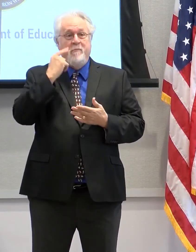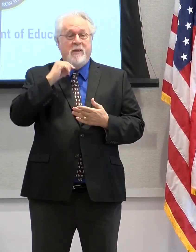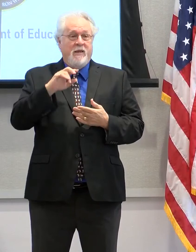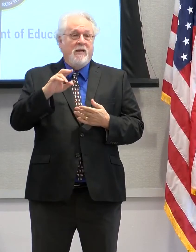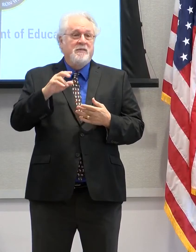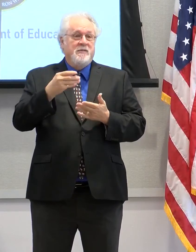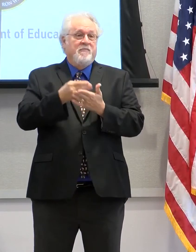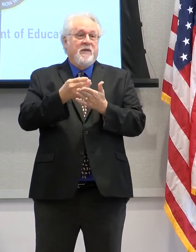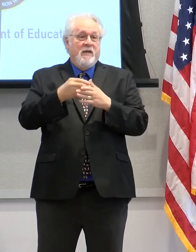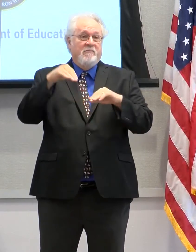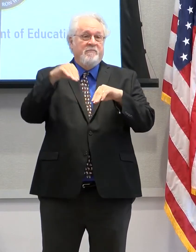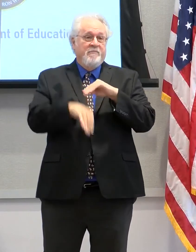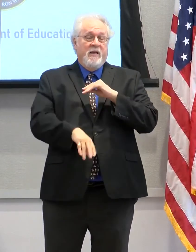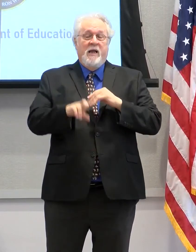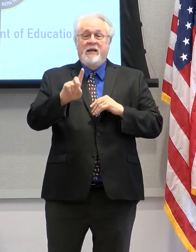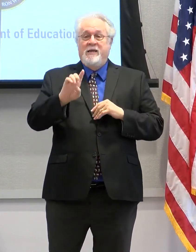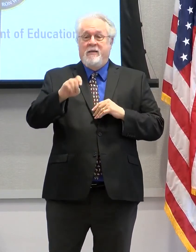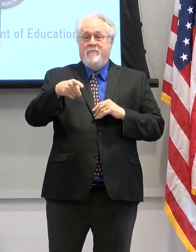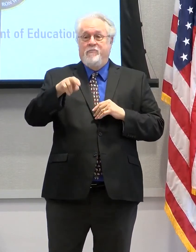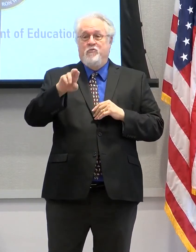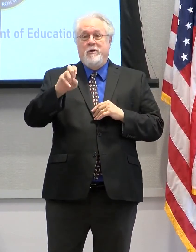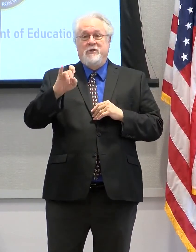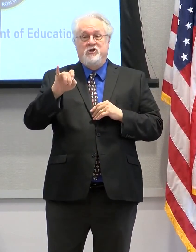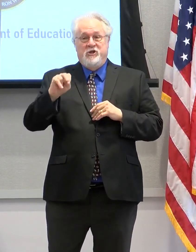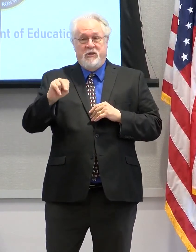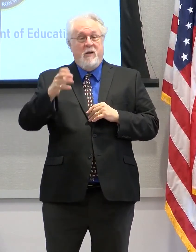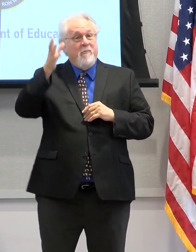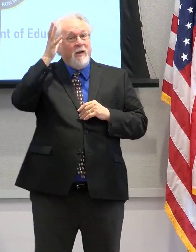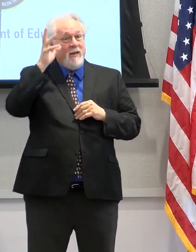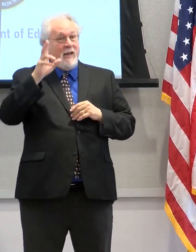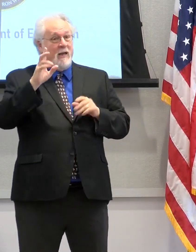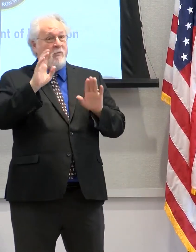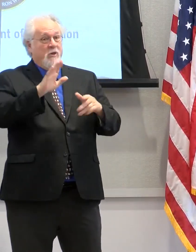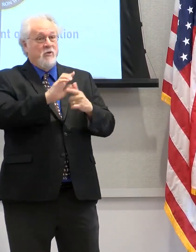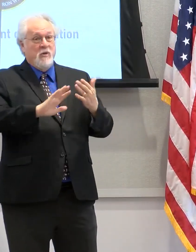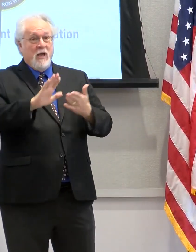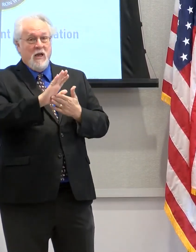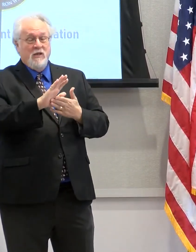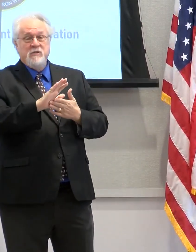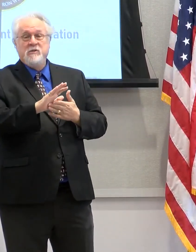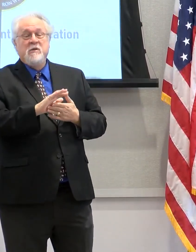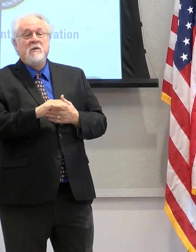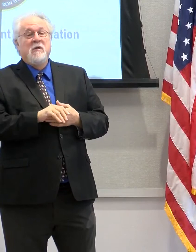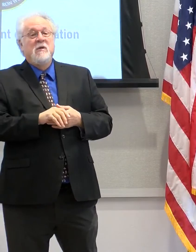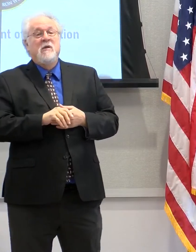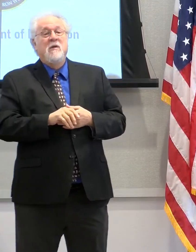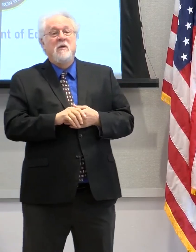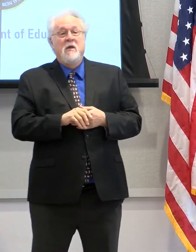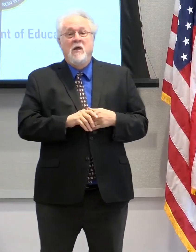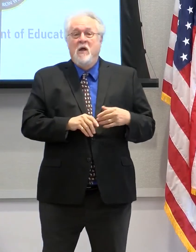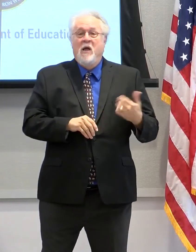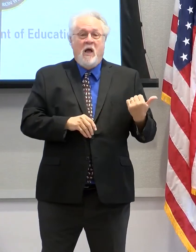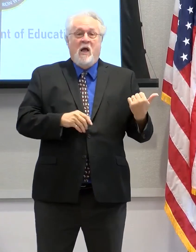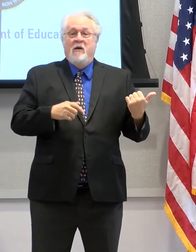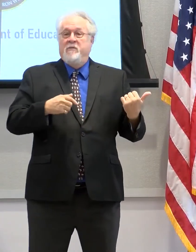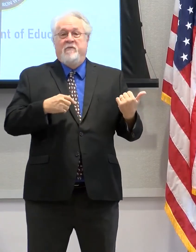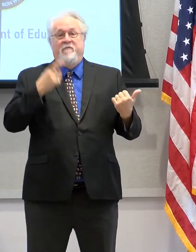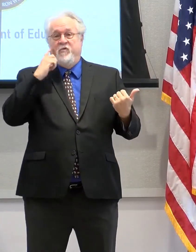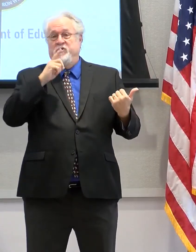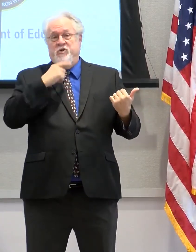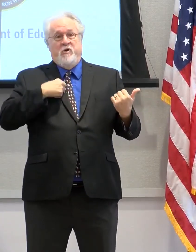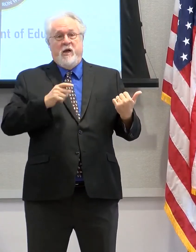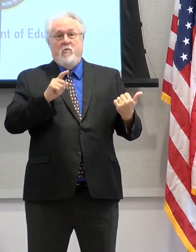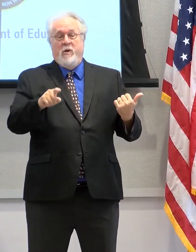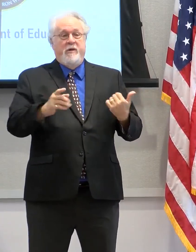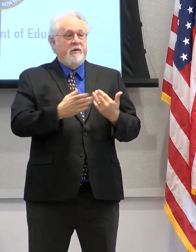depression. Because of my father going to college, there was never a question about me going to college.